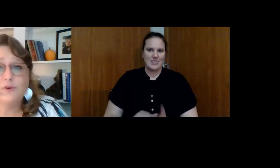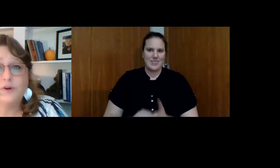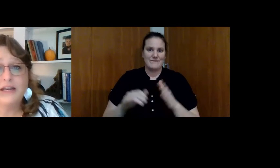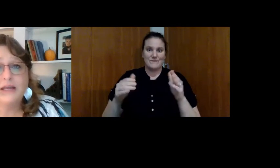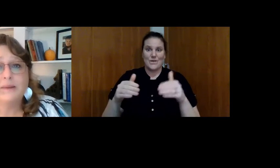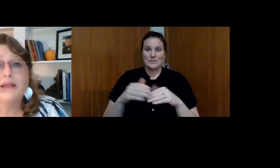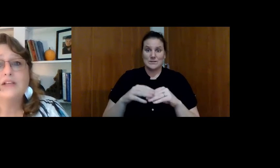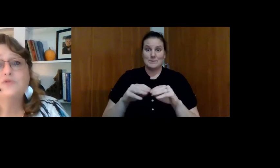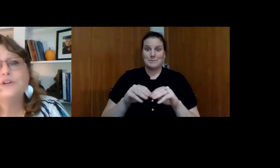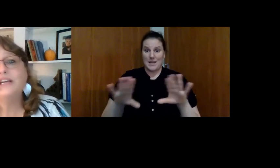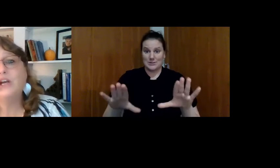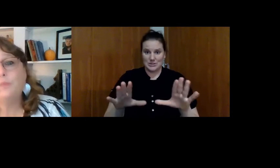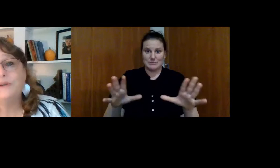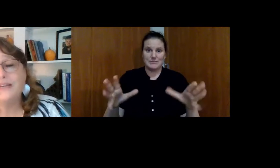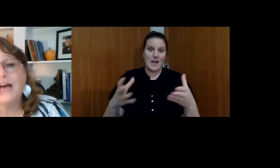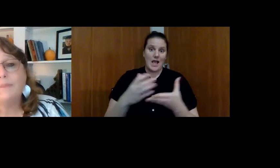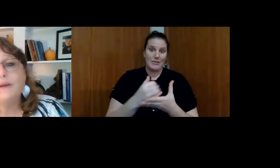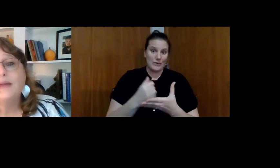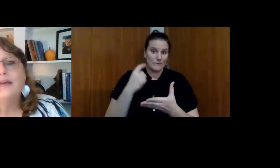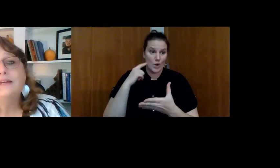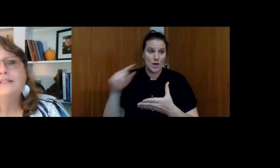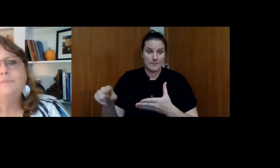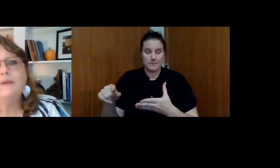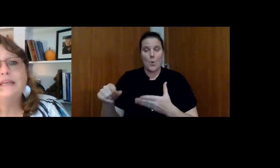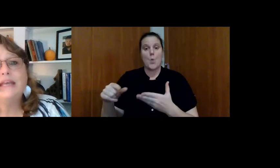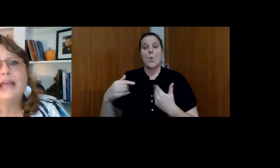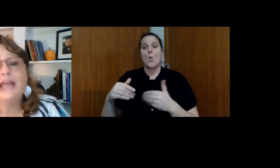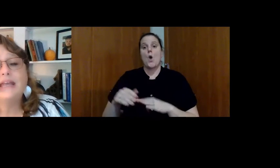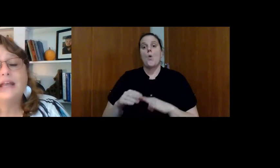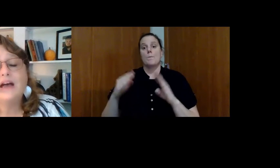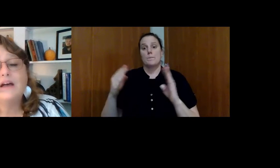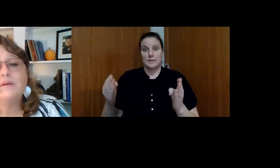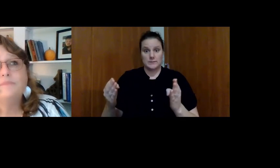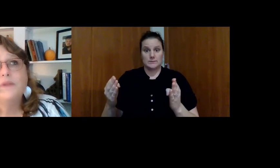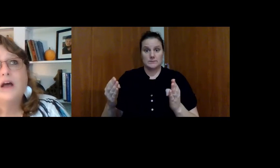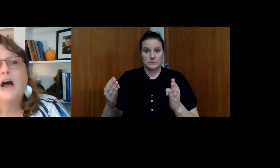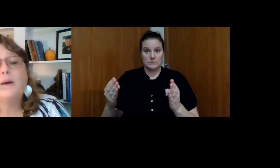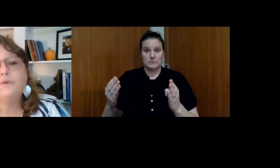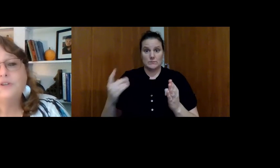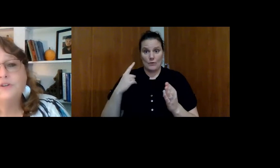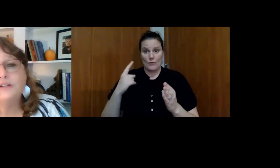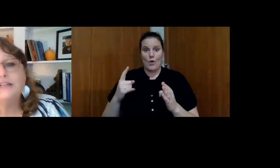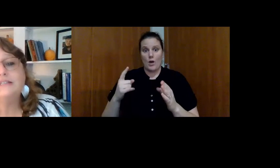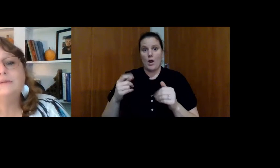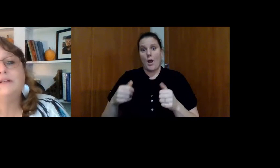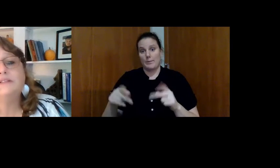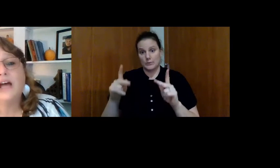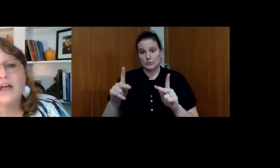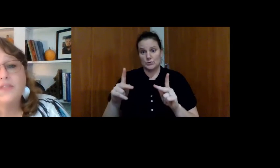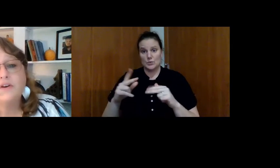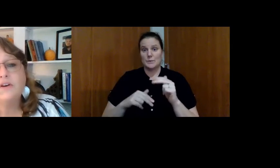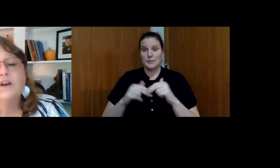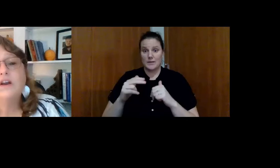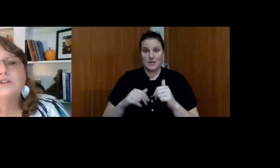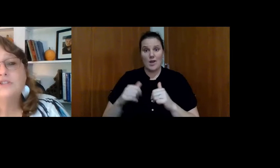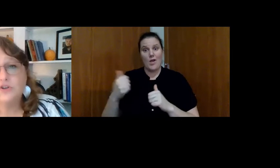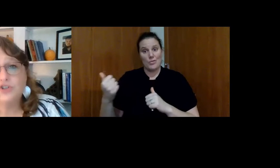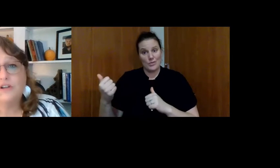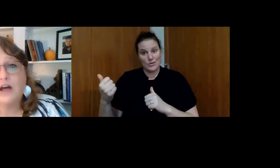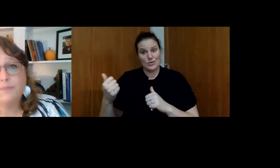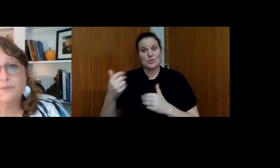Gathering for him has really opened up to be a opportunity to build other